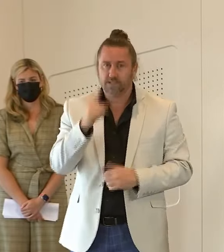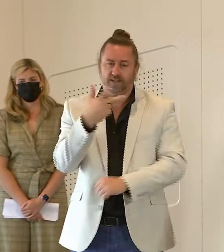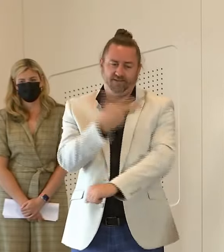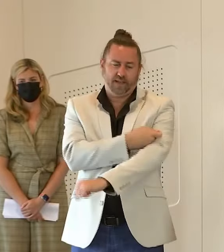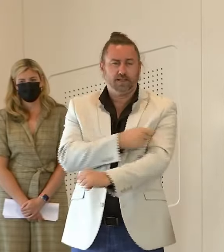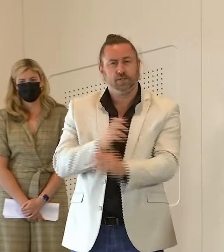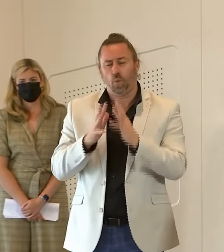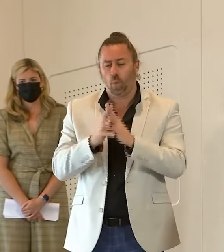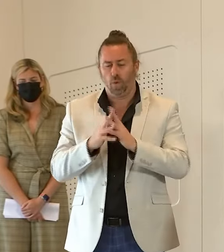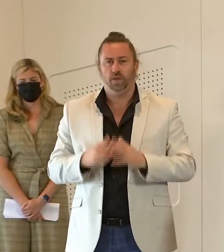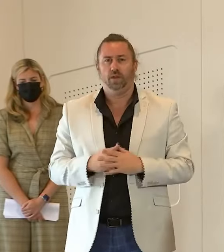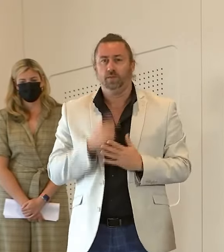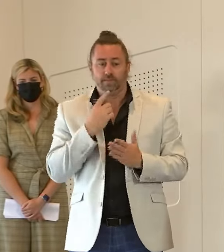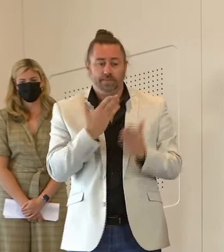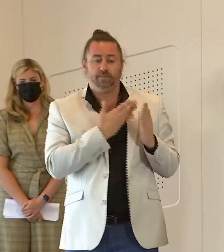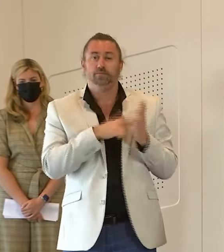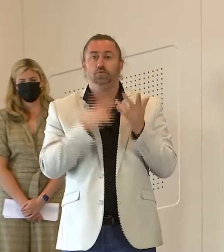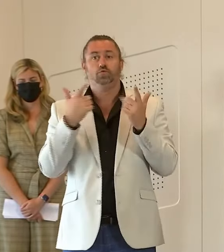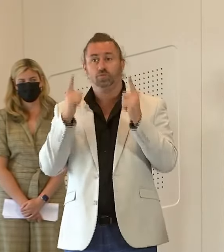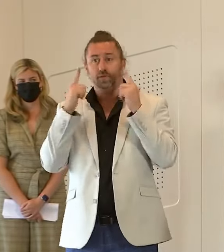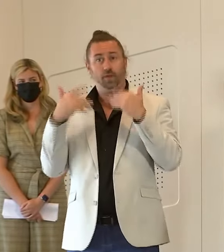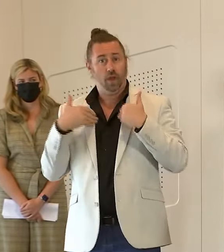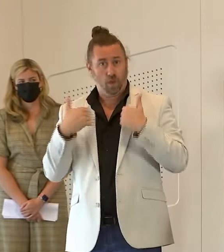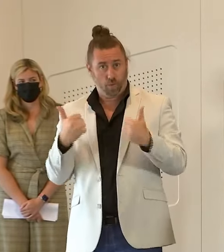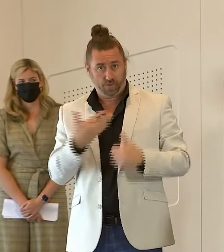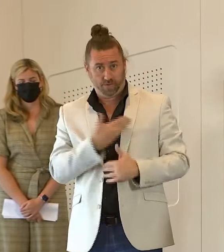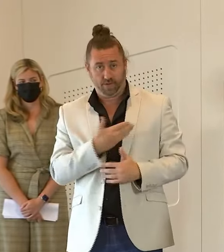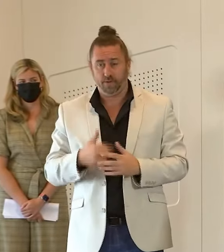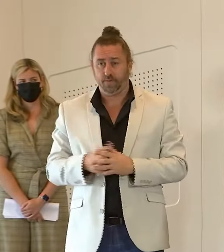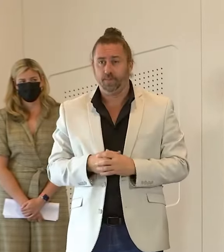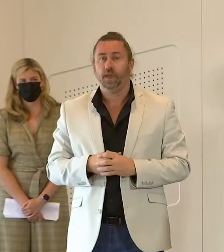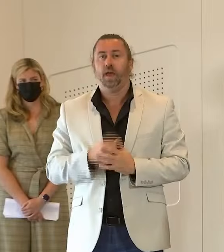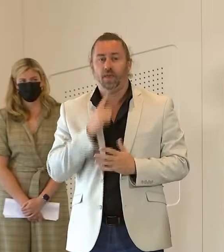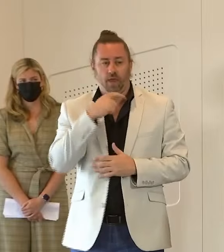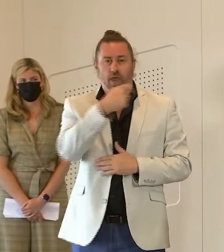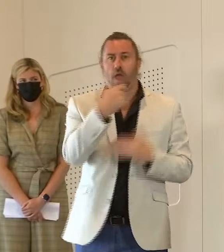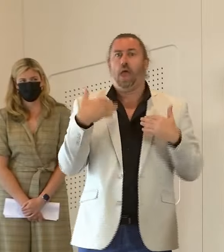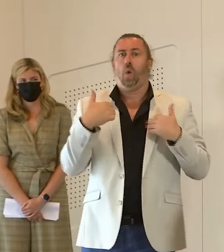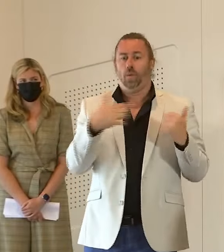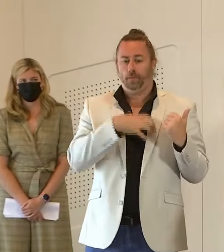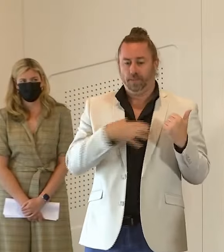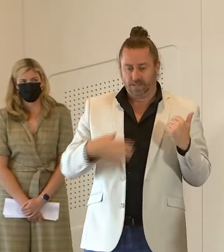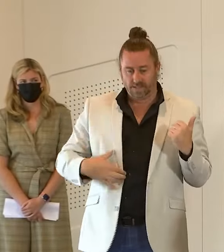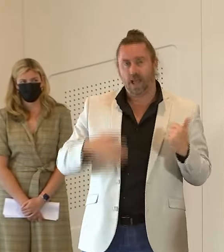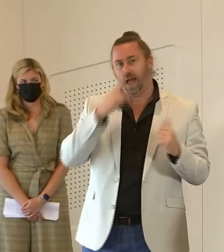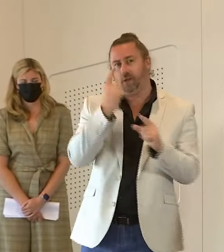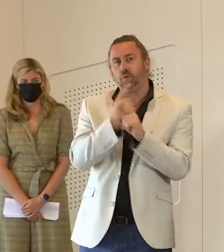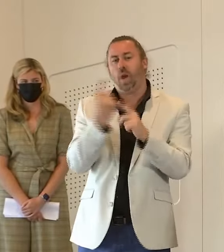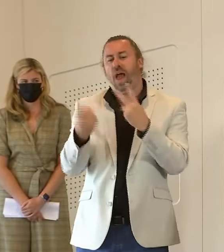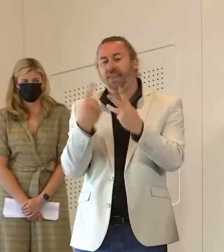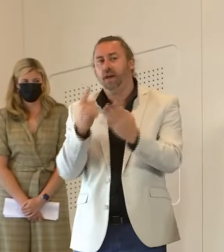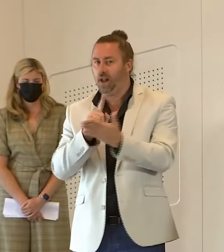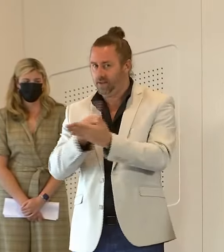hand over to the Chief Health Officer and then to the Health Minister and then we'll do other matters. Thanks.